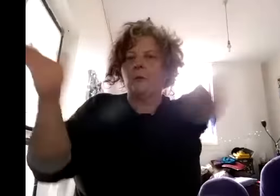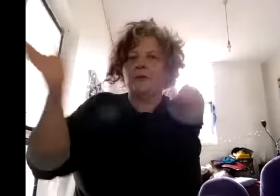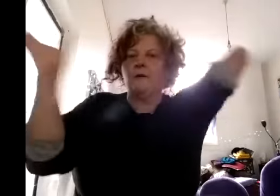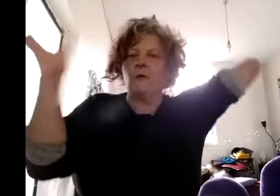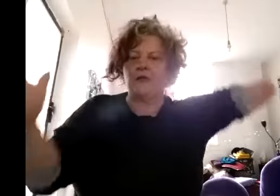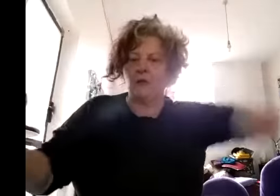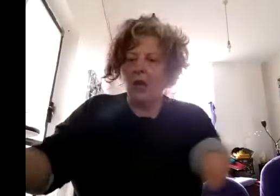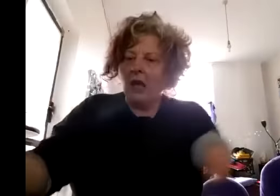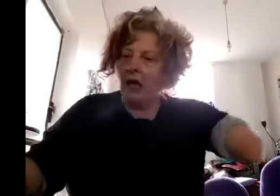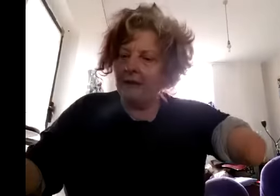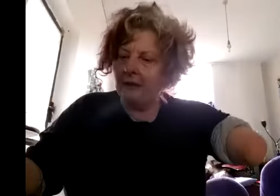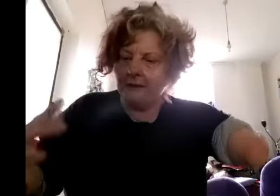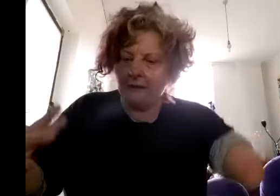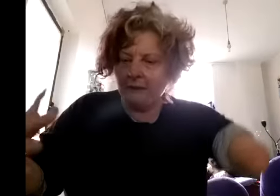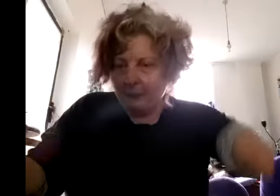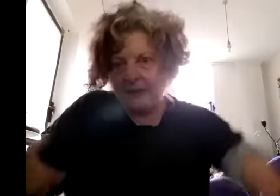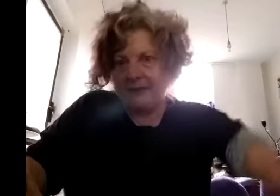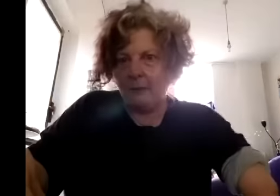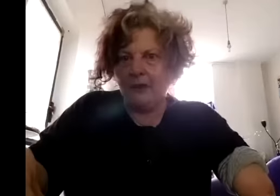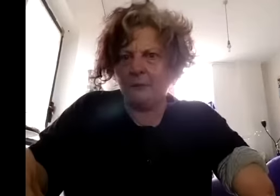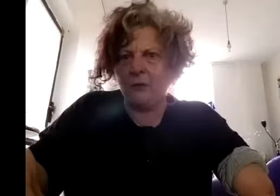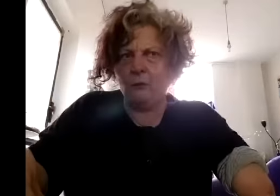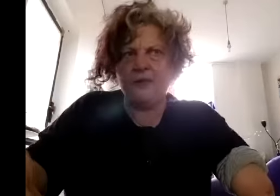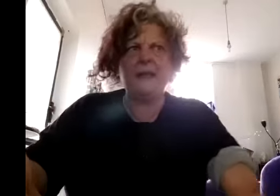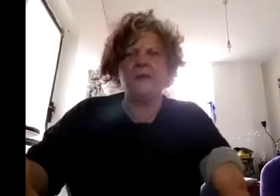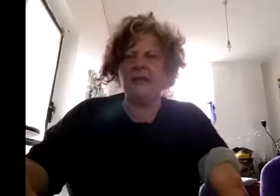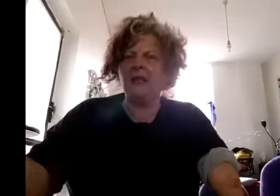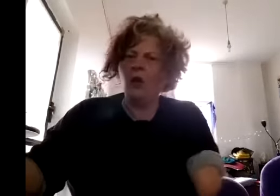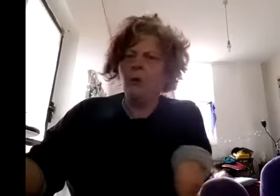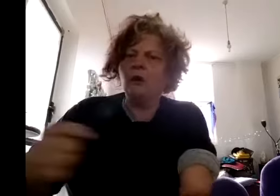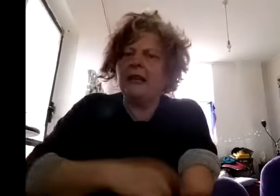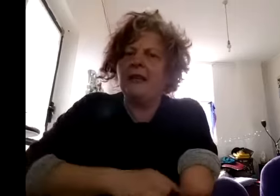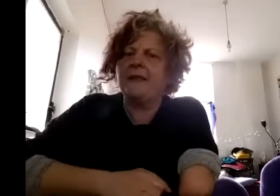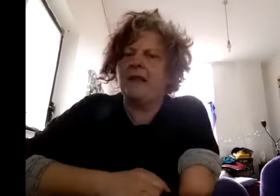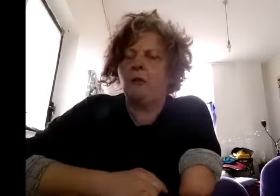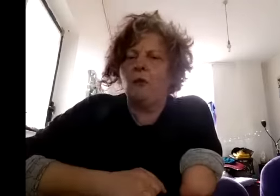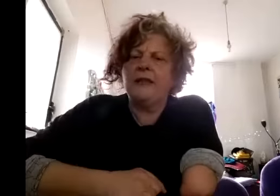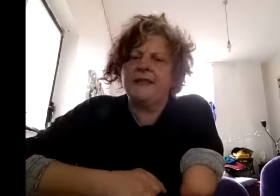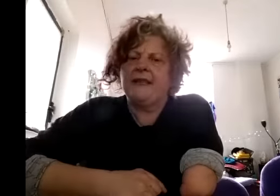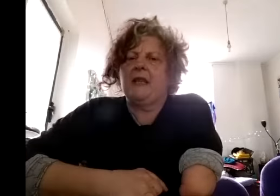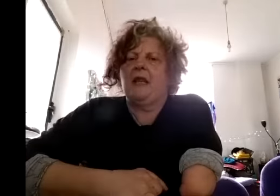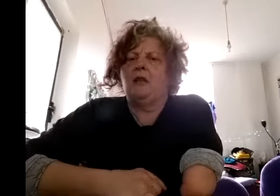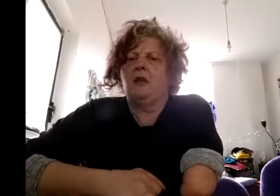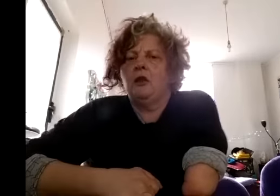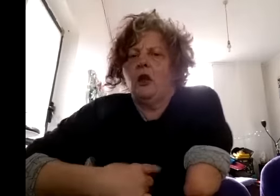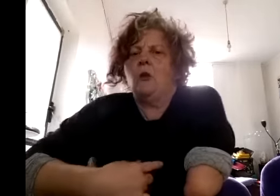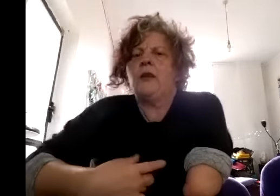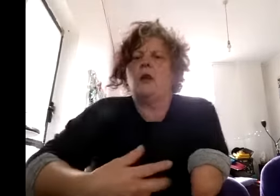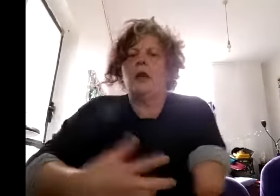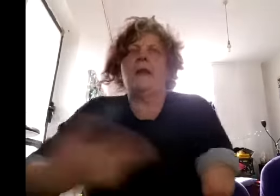so forth and so on but even the biggest companies were sitting back and thinking we're not getting disabled audiences in here you know we're not and then